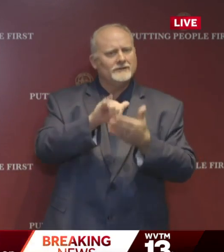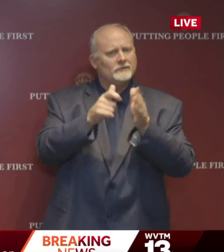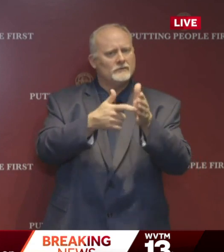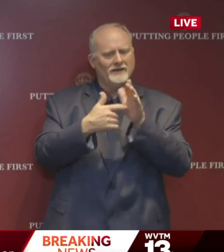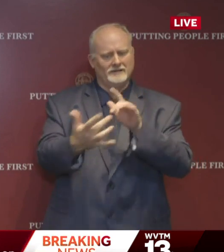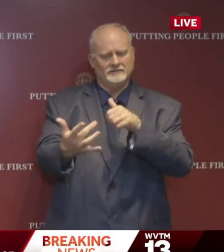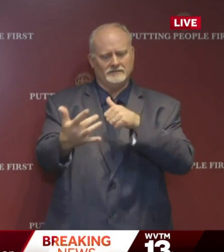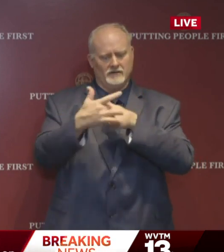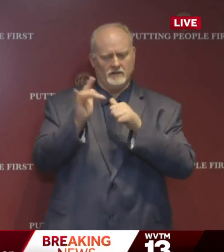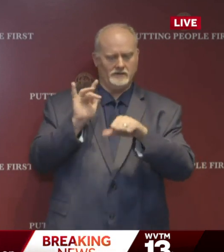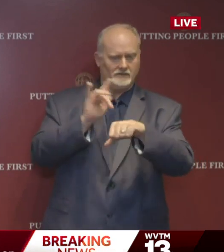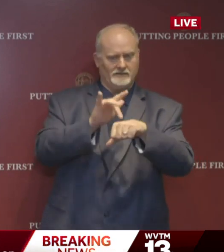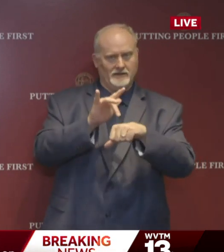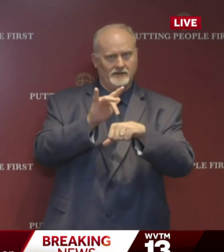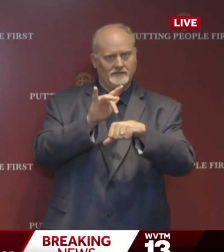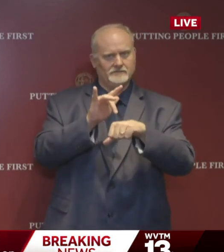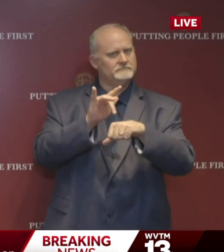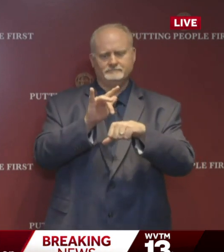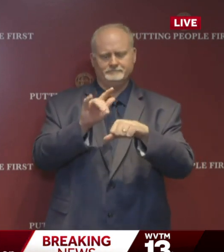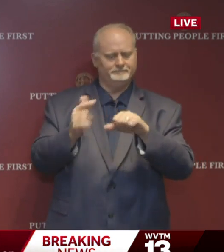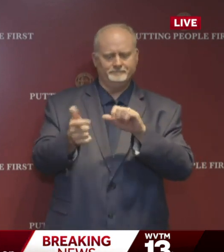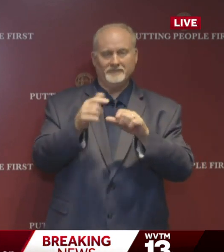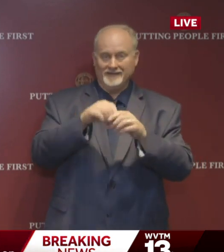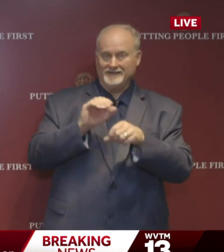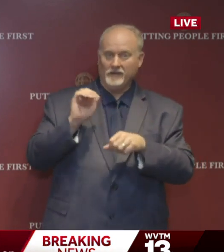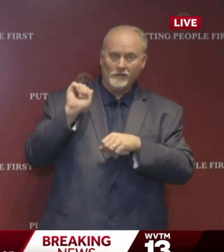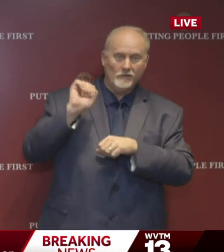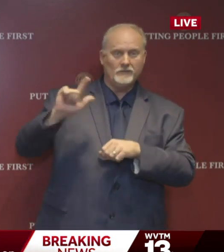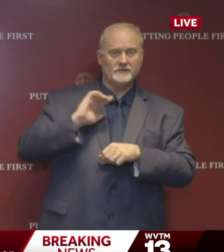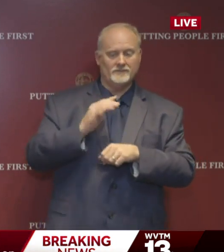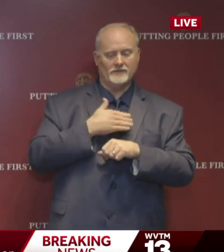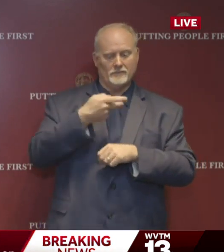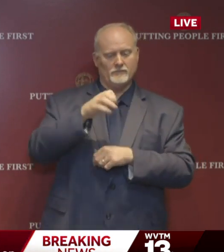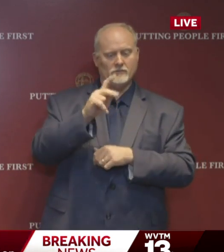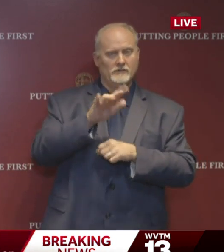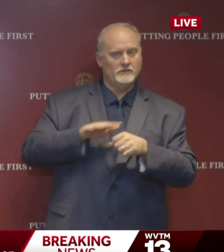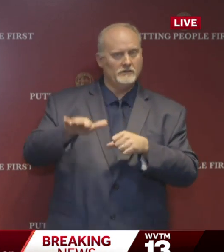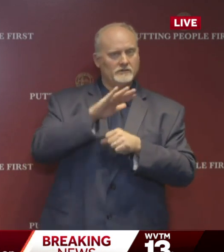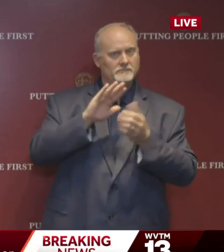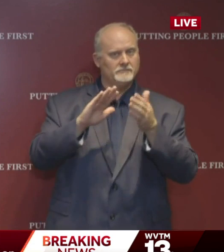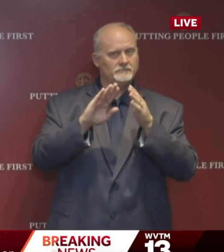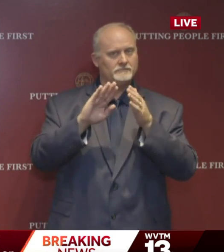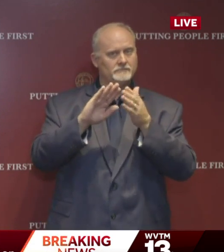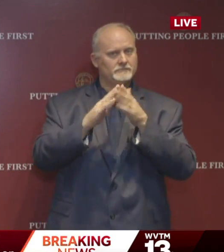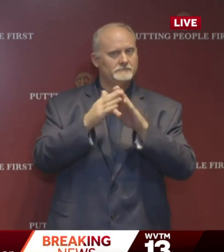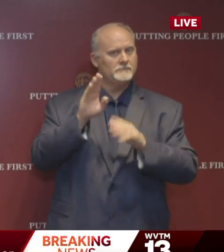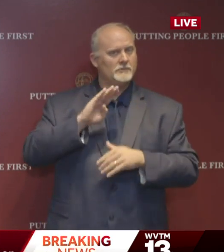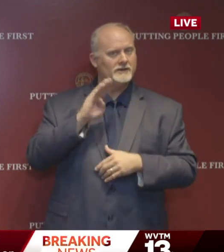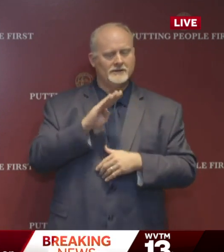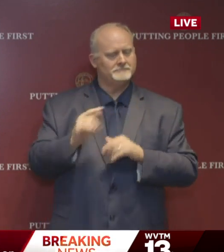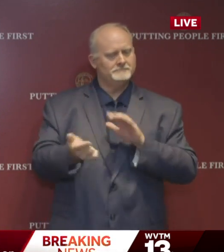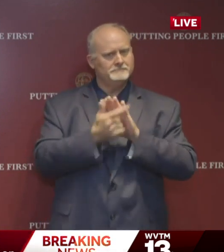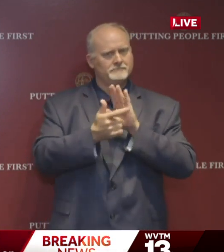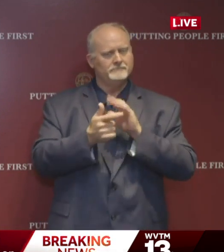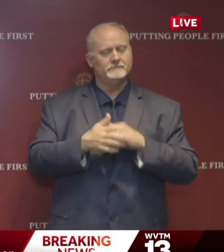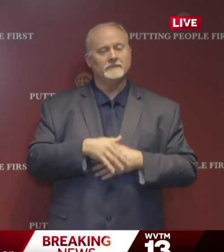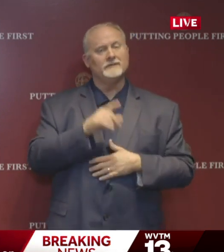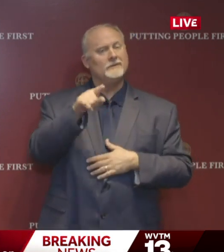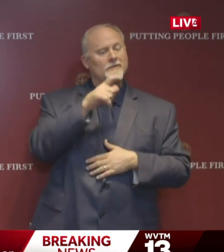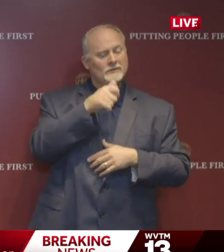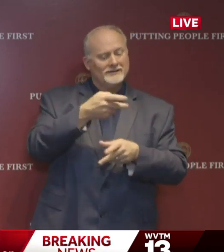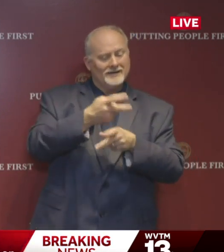requires contact at any parks in the city of birmingham people who need care for a friend